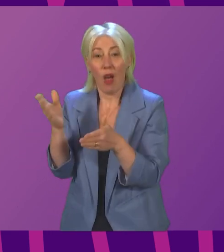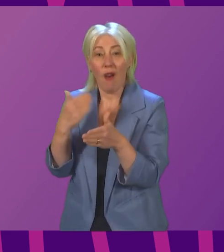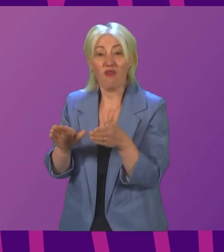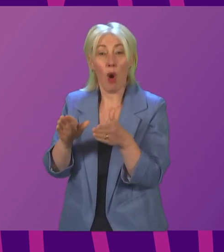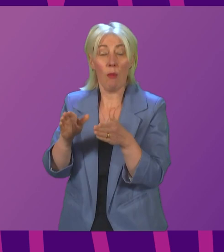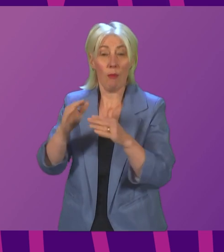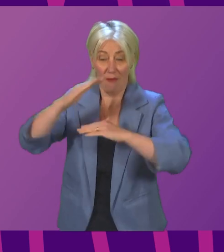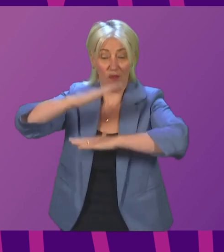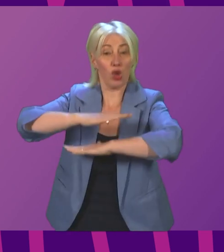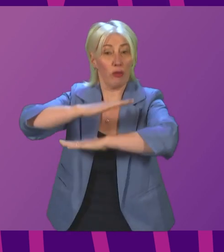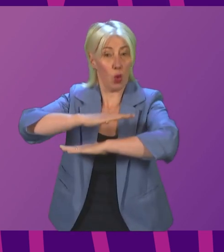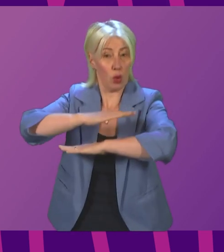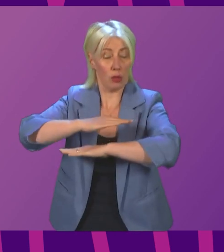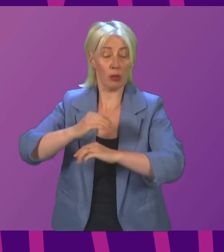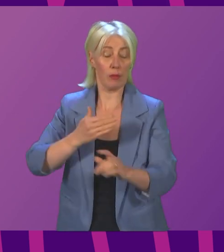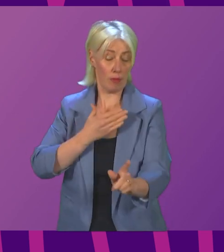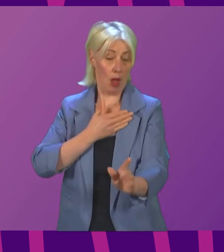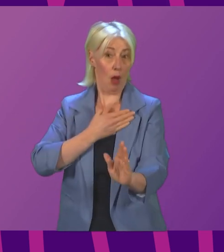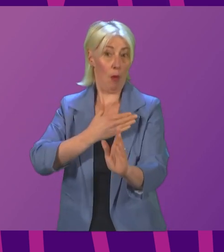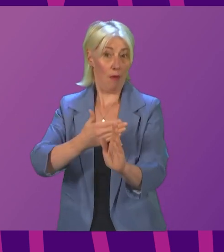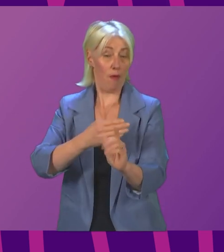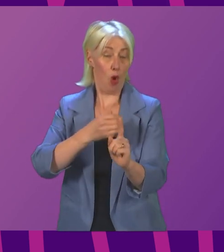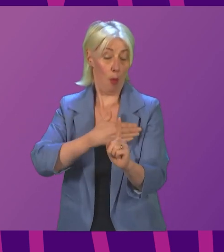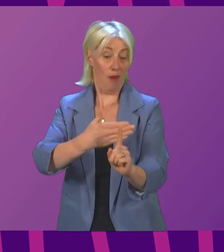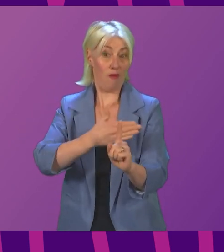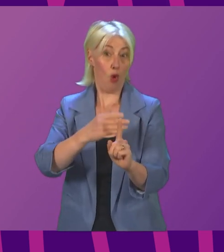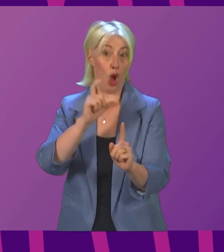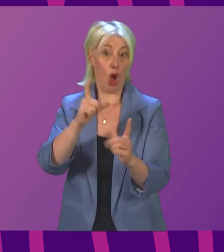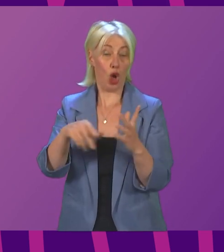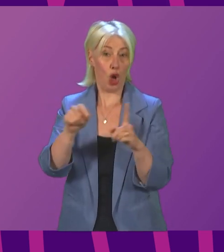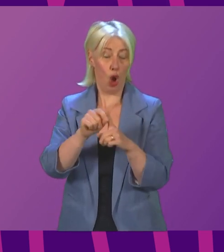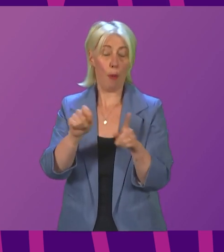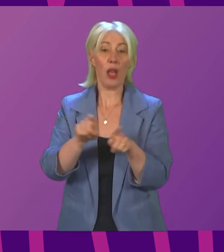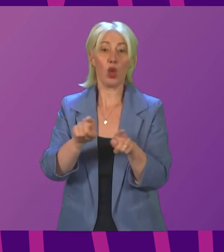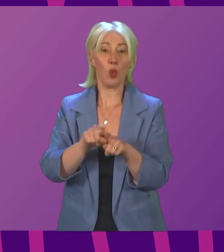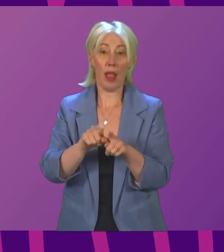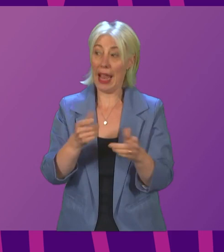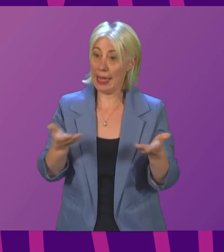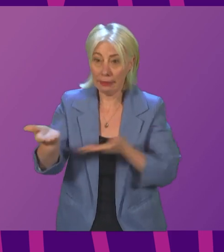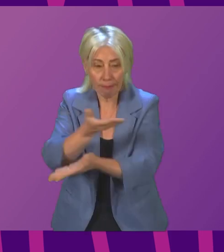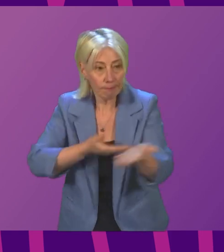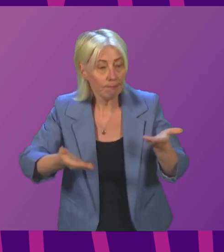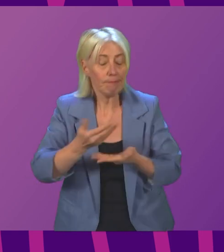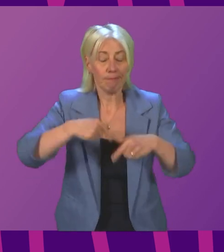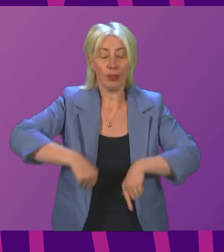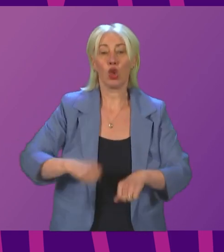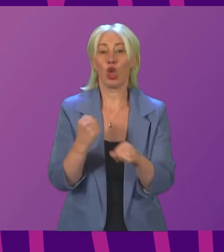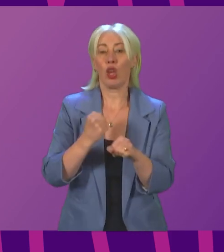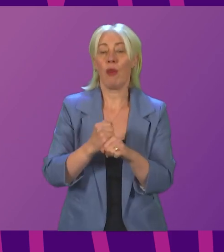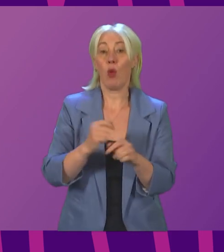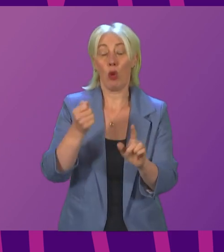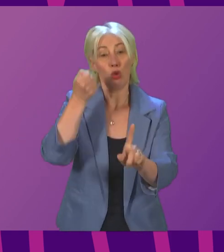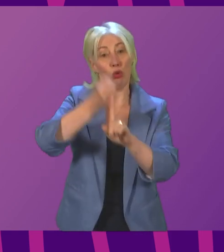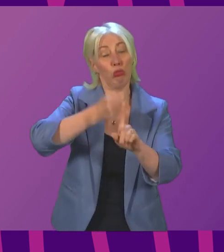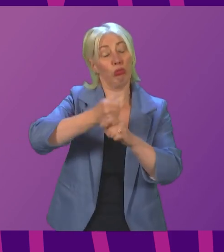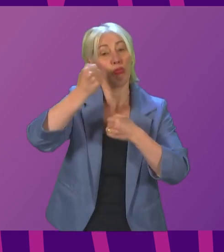In the run-up to COP, and as a result of what we heard during the Glasgow Climate Dialogues, the Scottish Government decided to champion the issue of loss and damage.